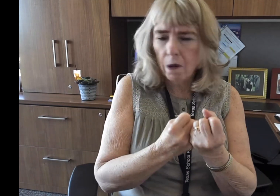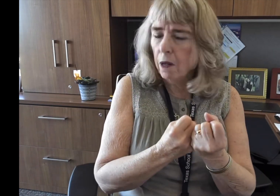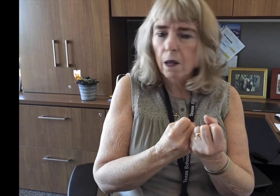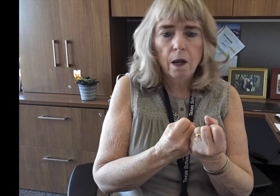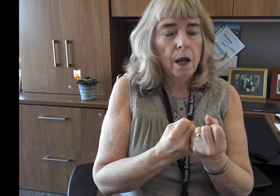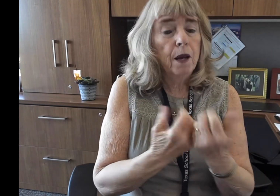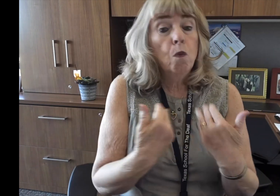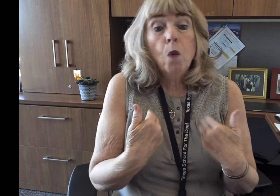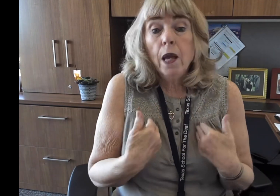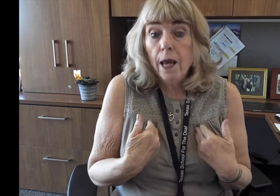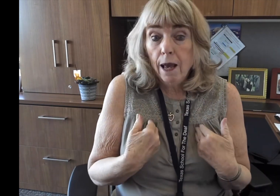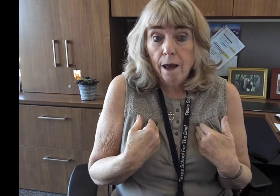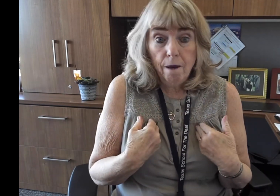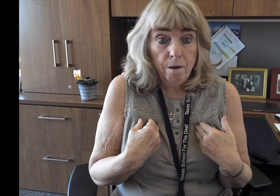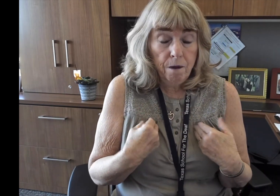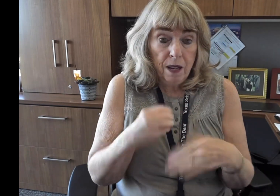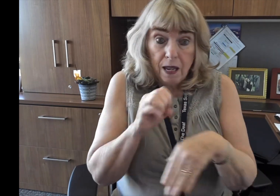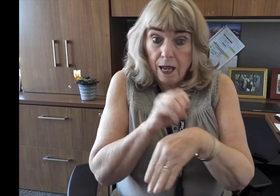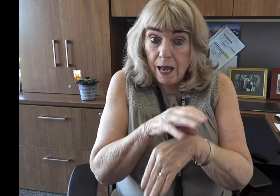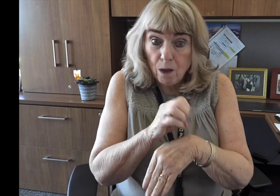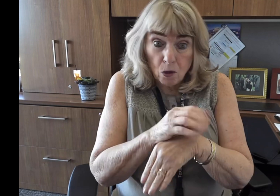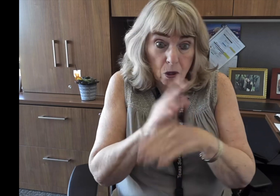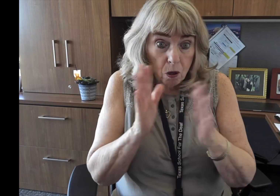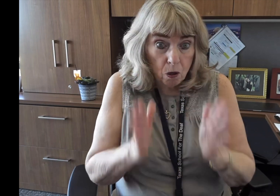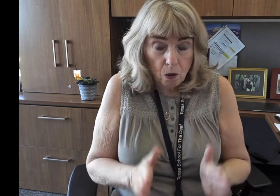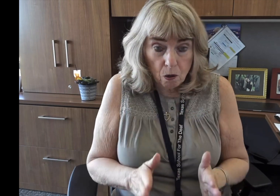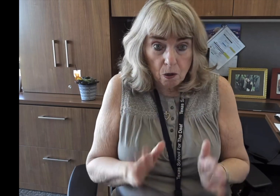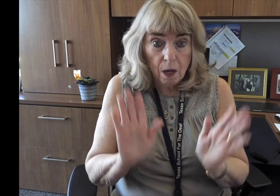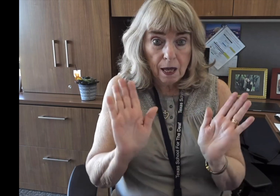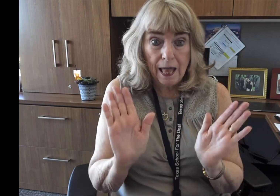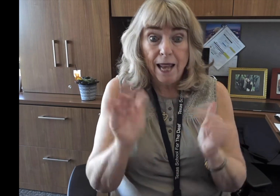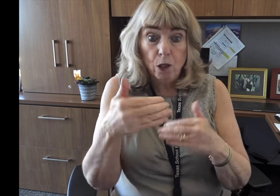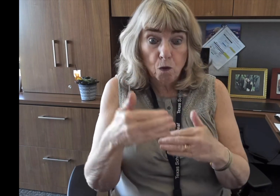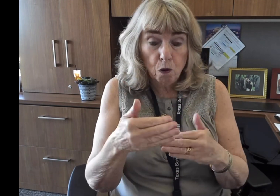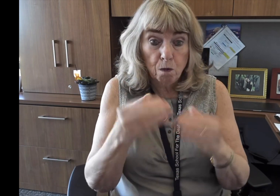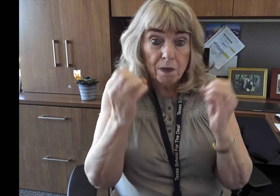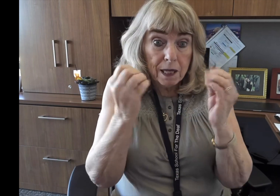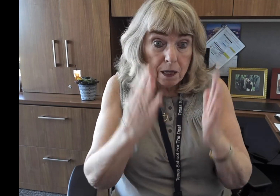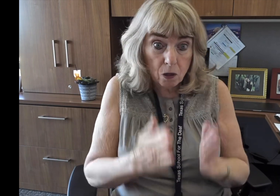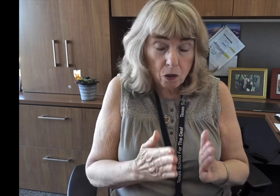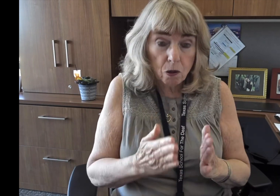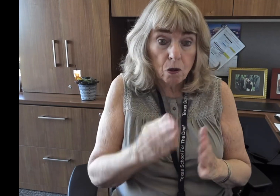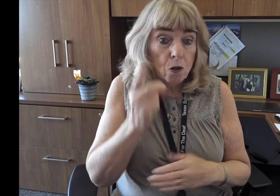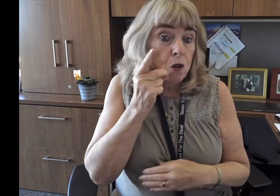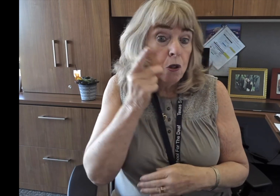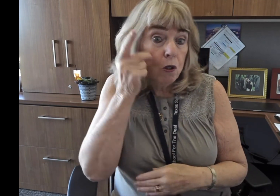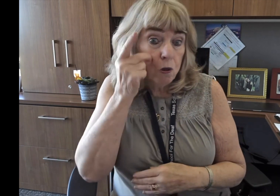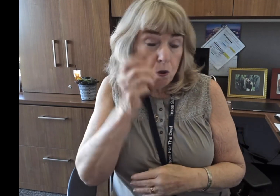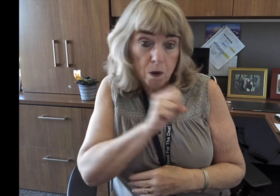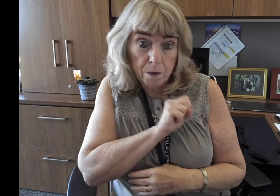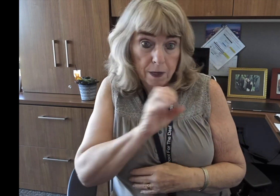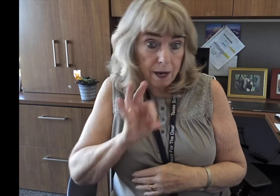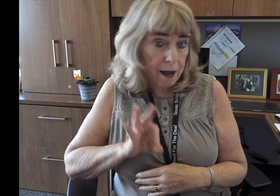for students to have trusted adults for support. We have counselors,